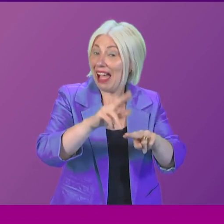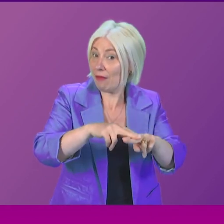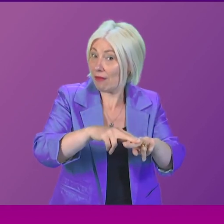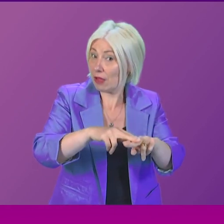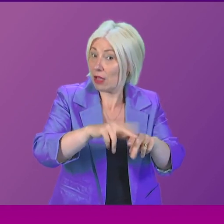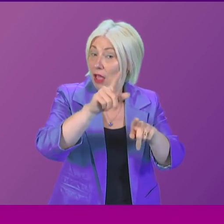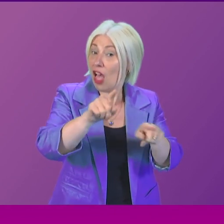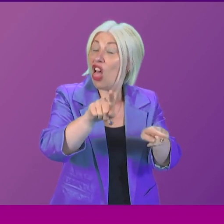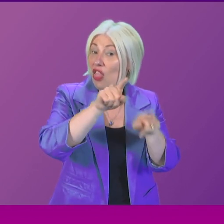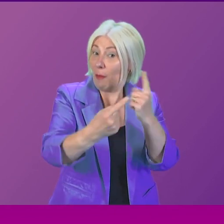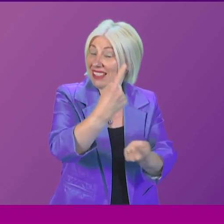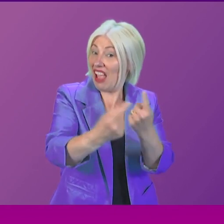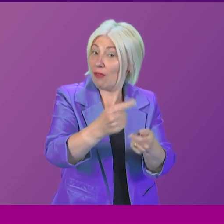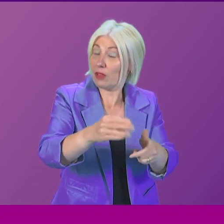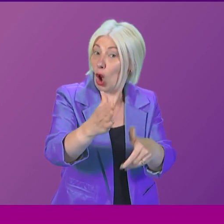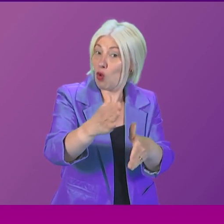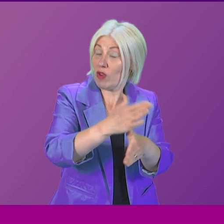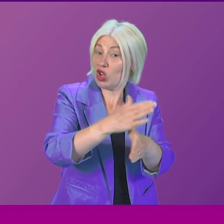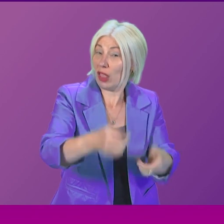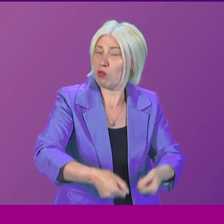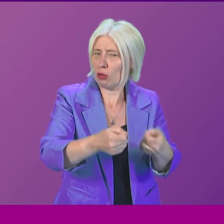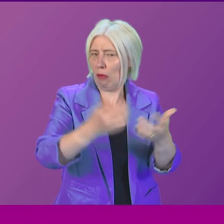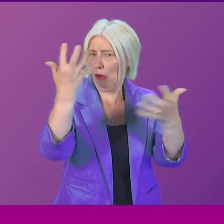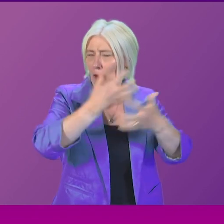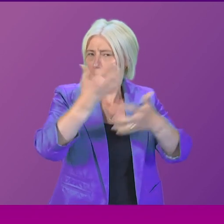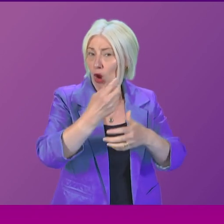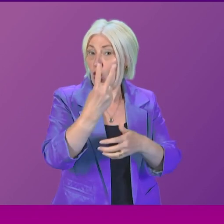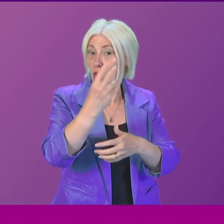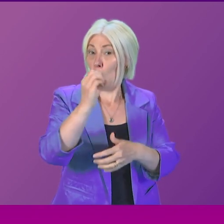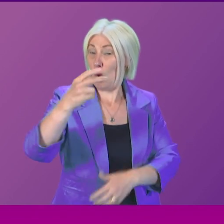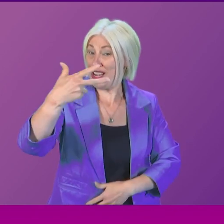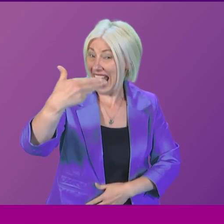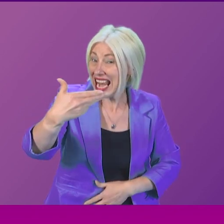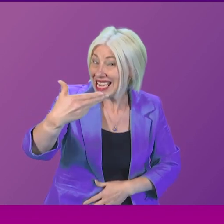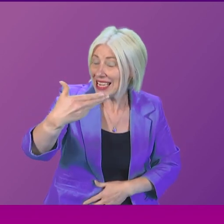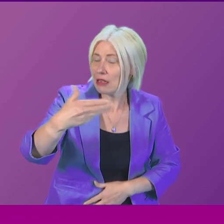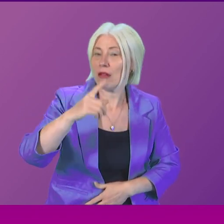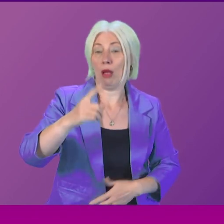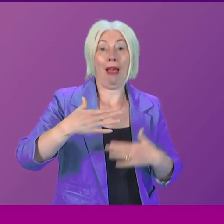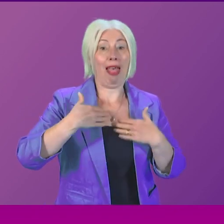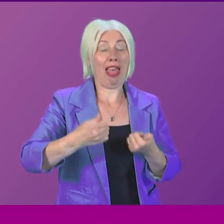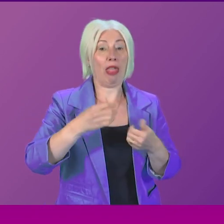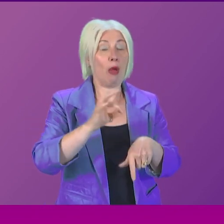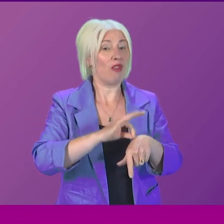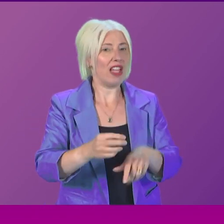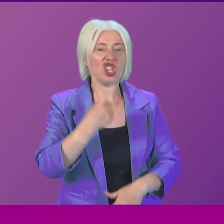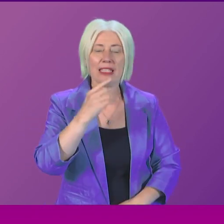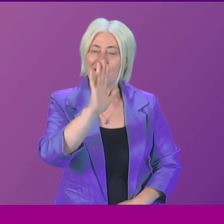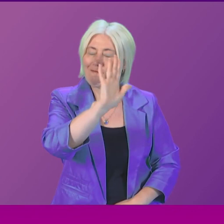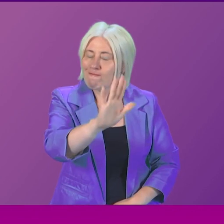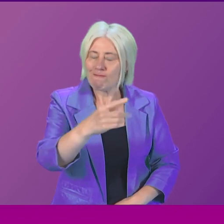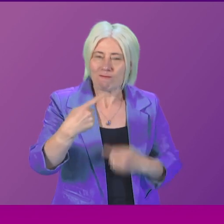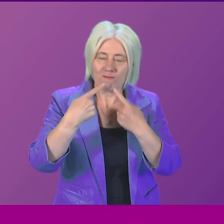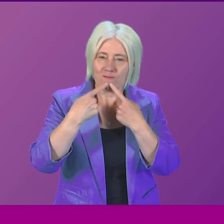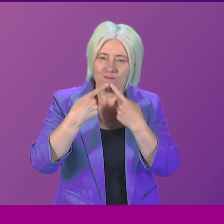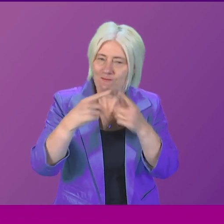originally raised the alarm back in 2009. But health care professionals say they were warned not to speak